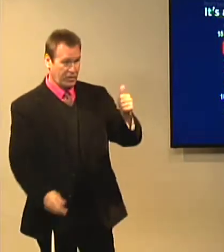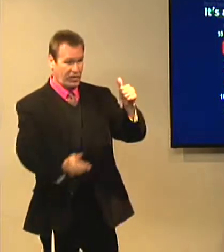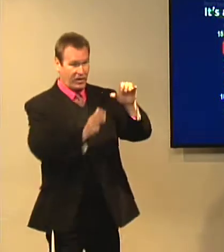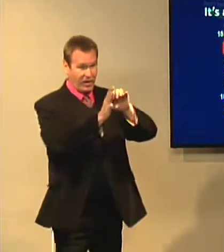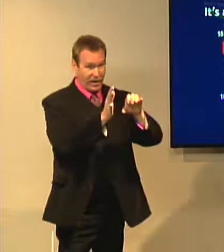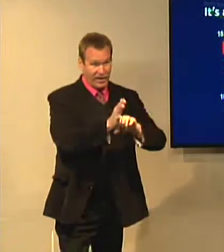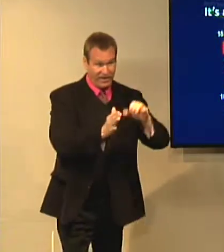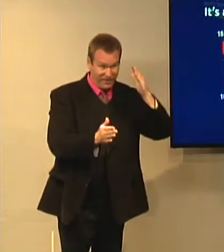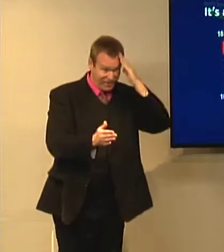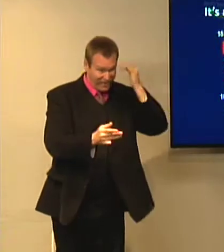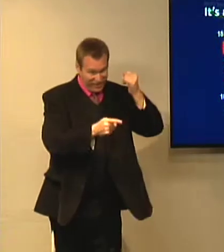witnesses.